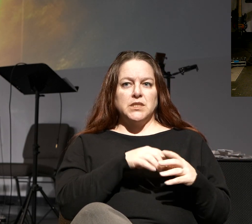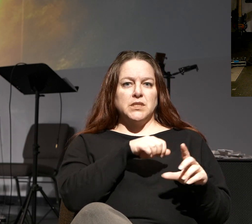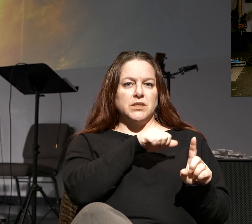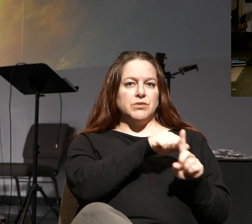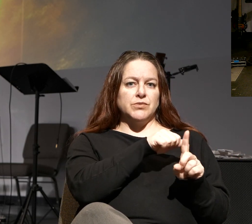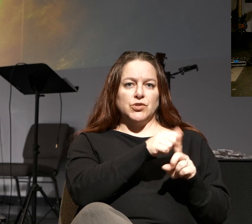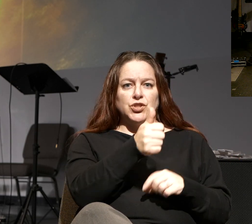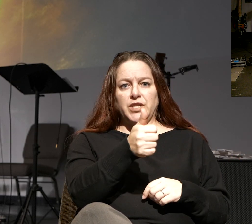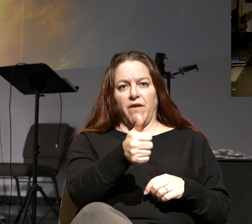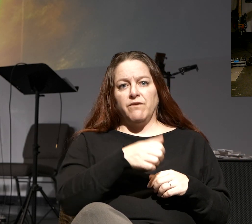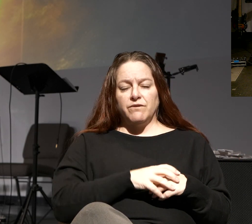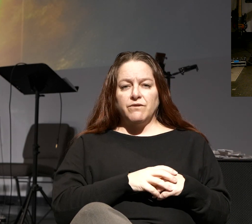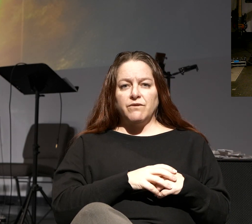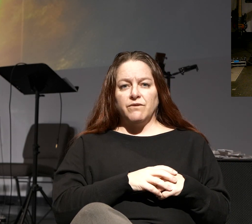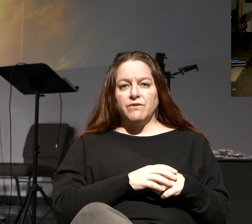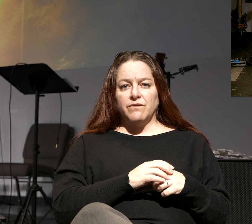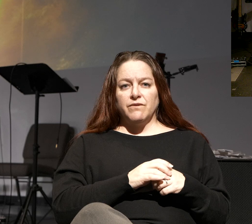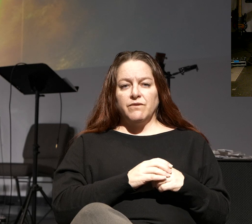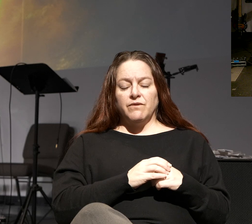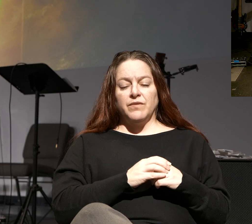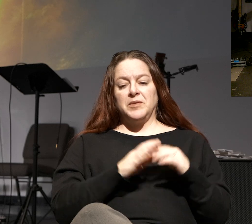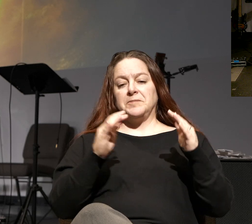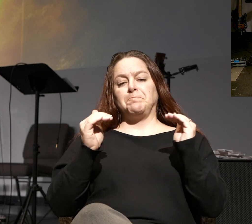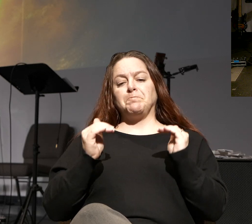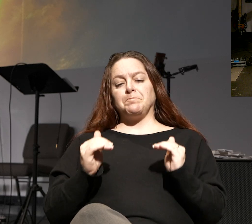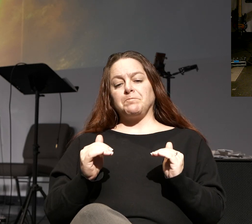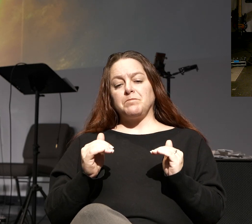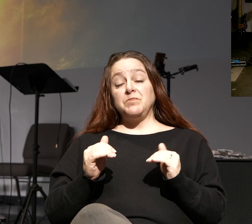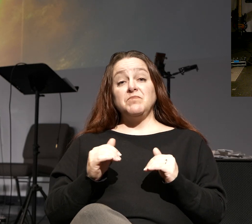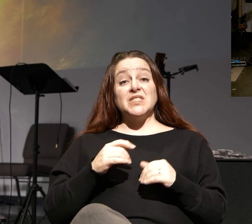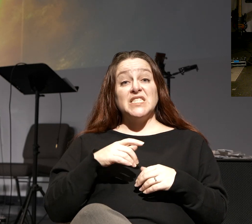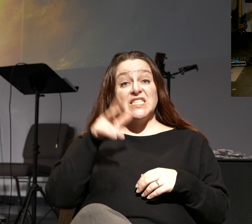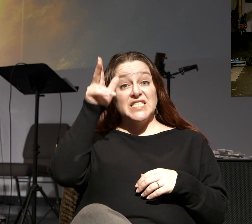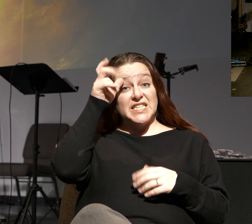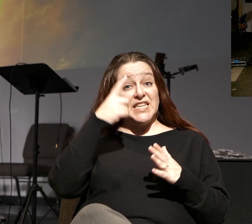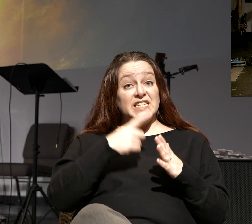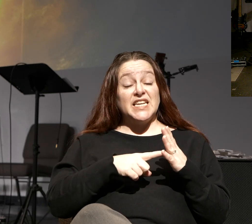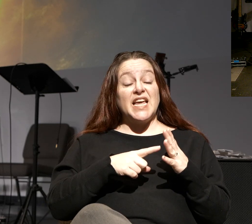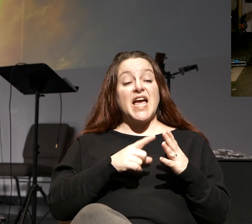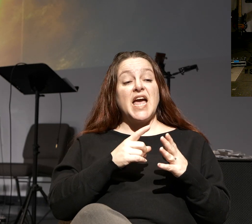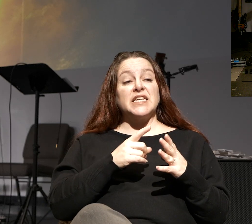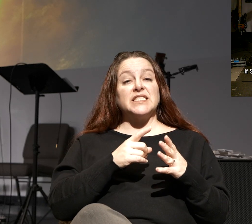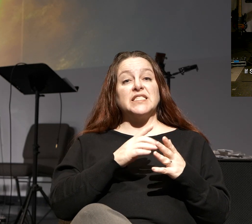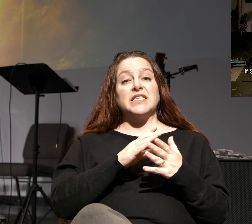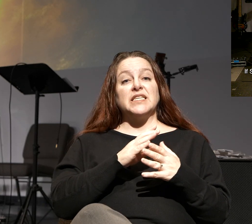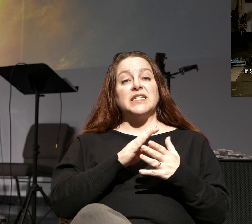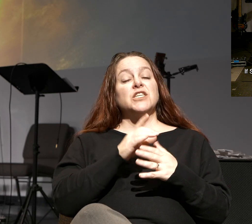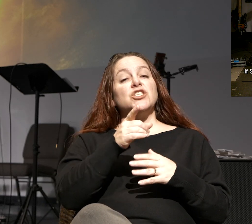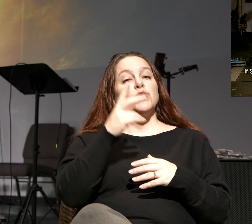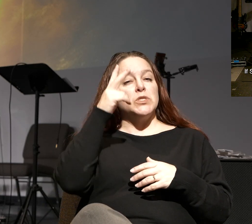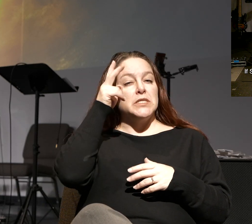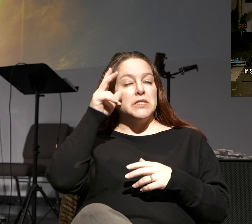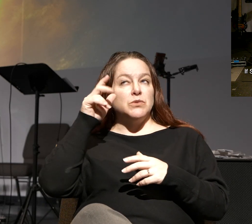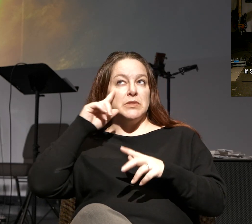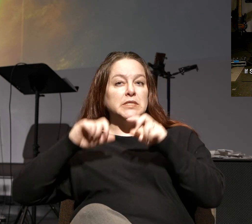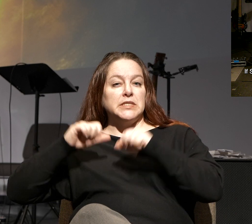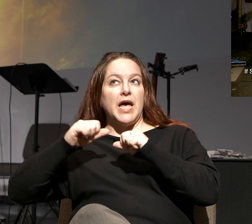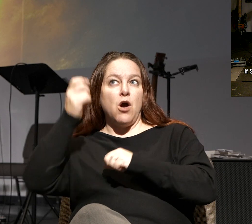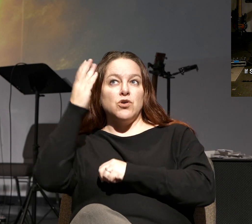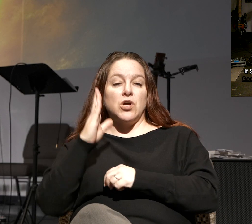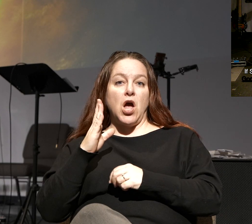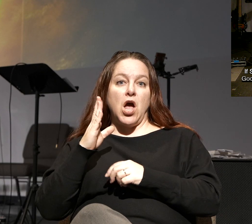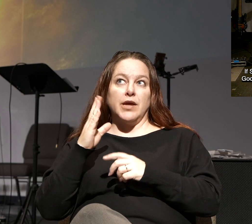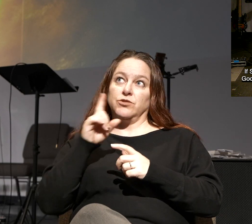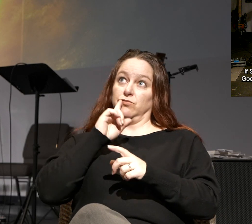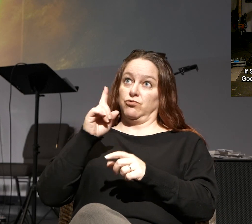This is what he's saying here. Now, look at this next part. If Satan can't get you to doubt God's existence, he'll get you to doubt God's